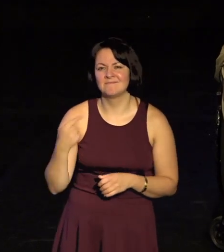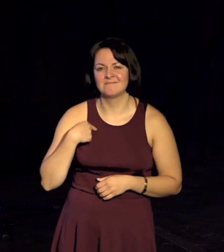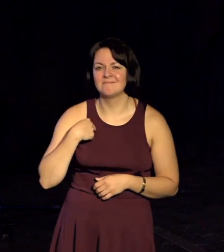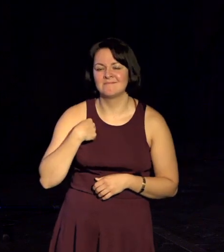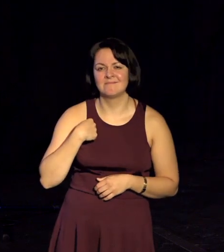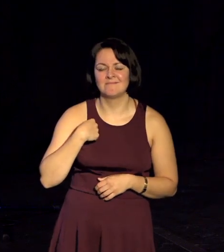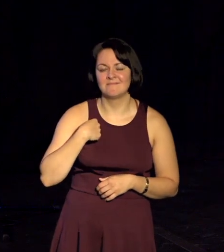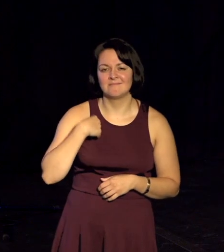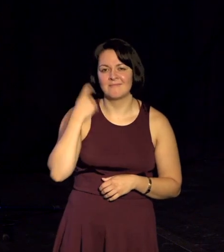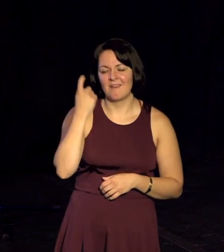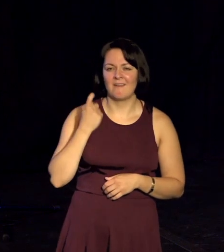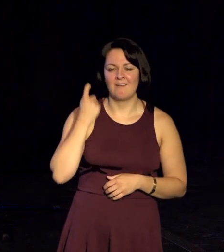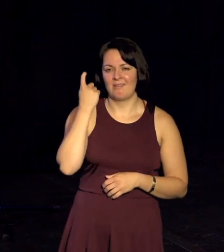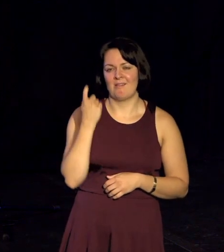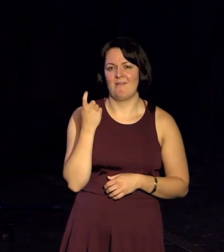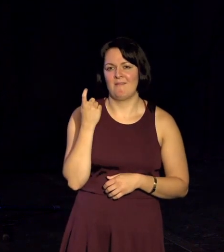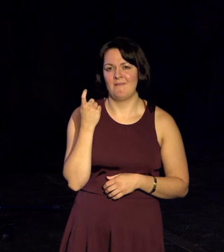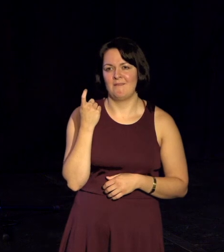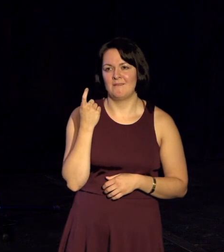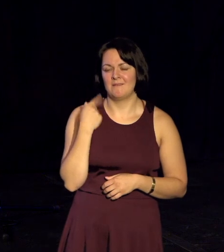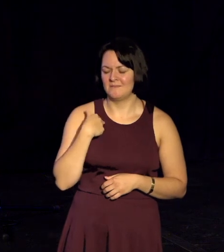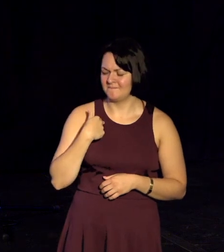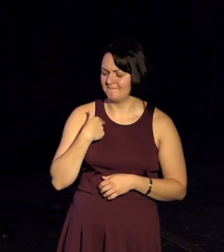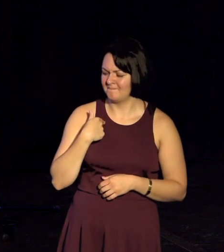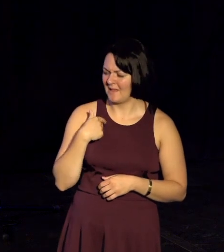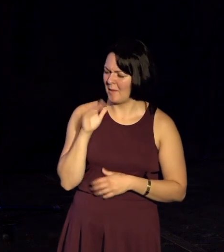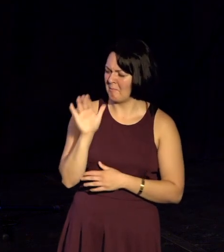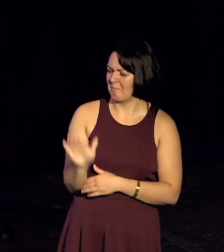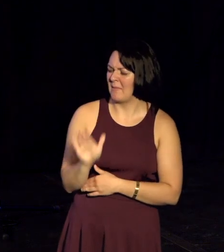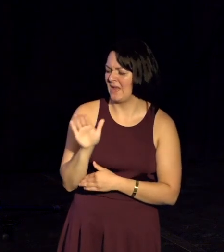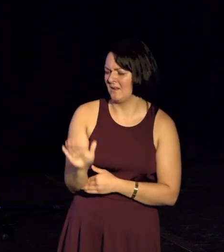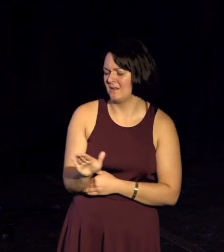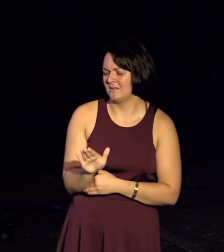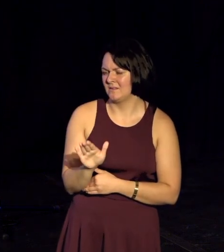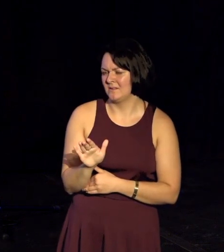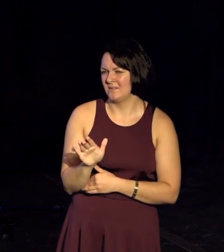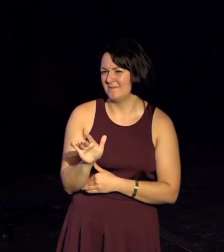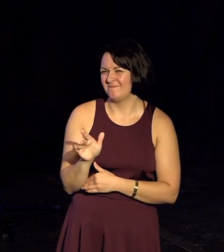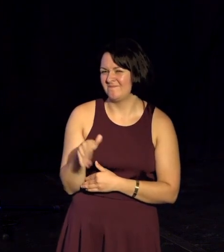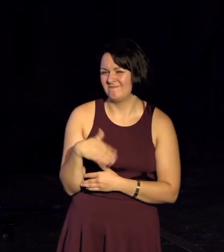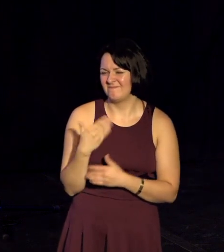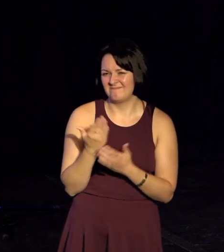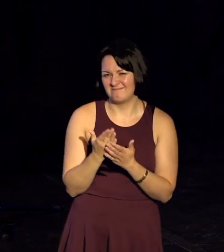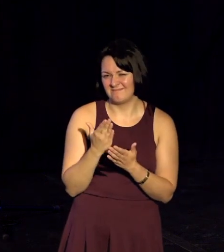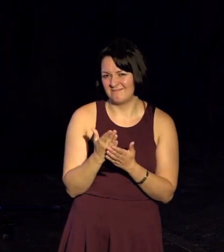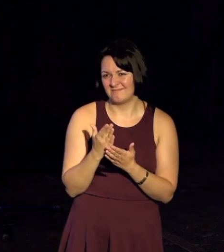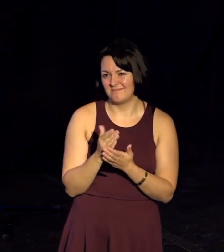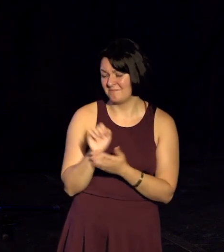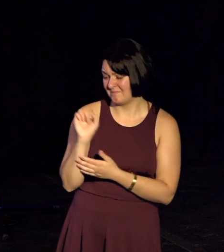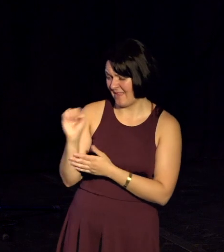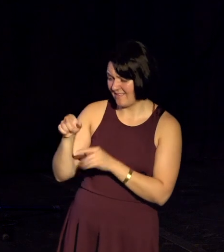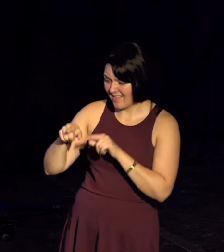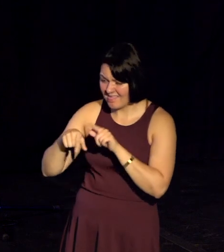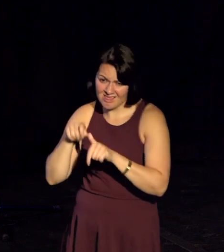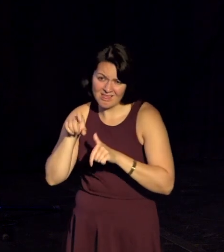it, that pity that came in me was not really about his limp